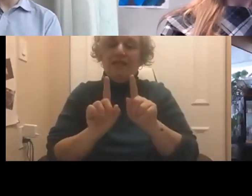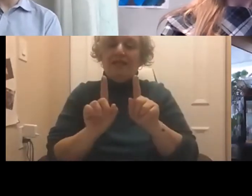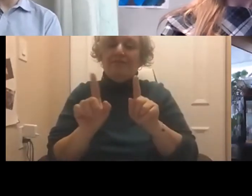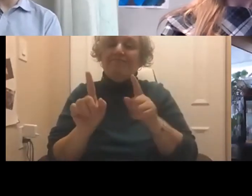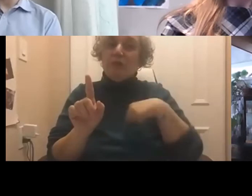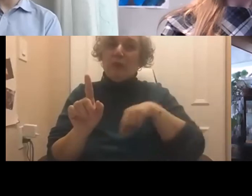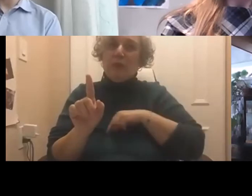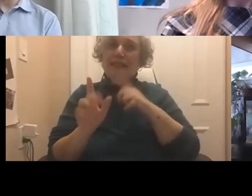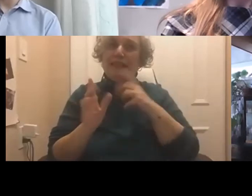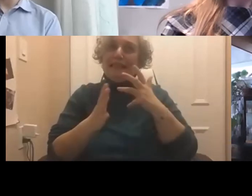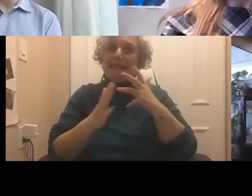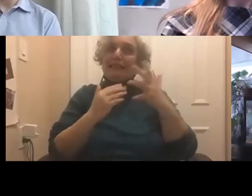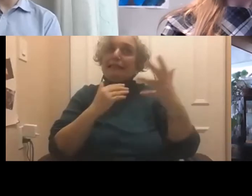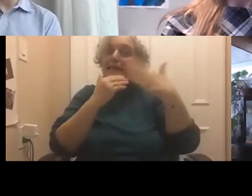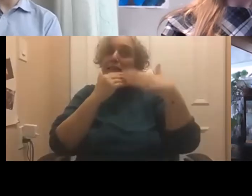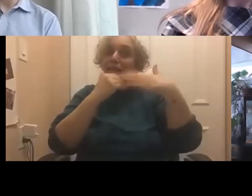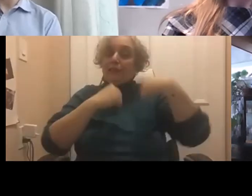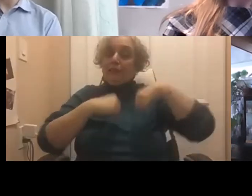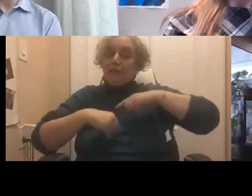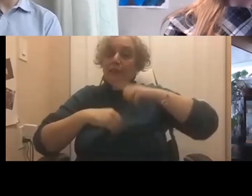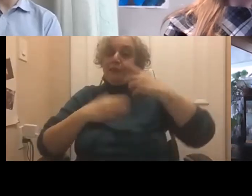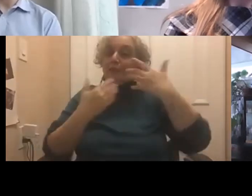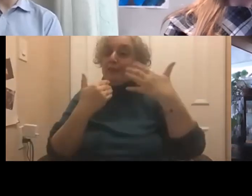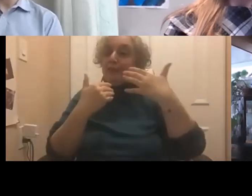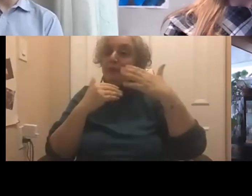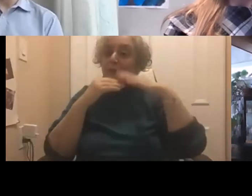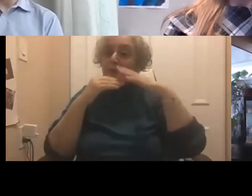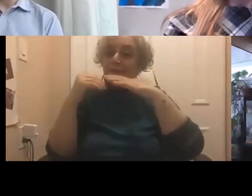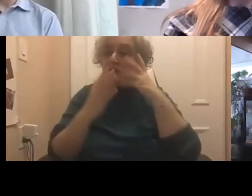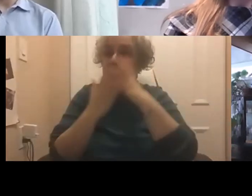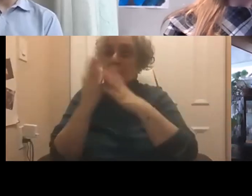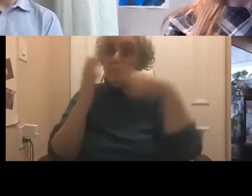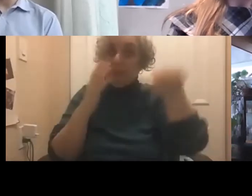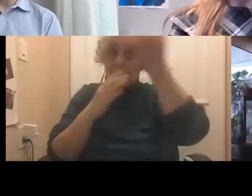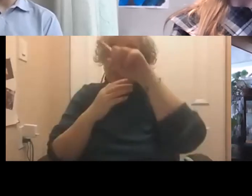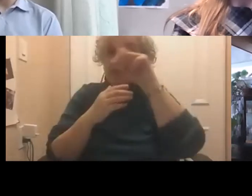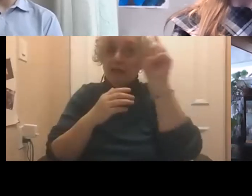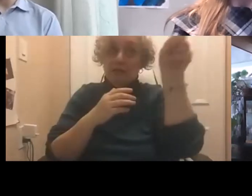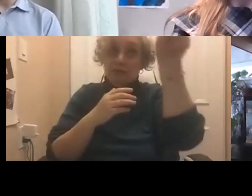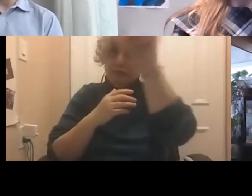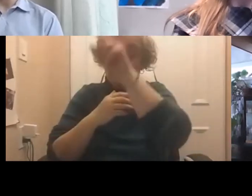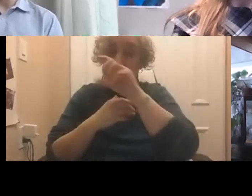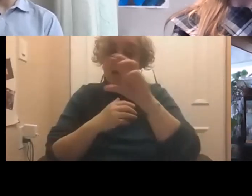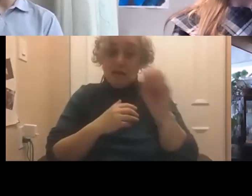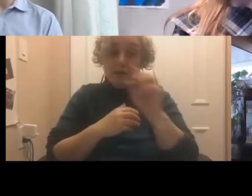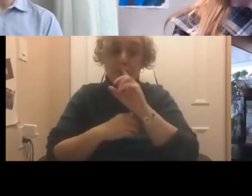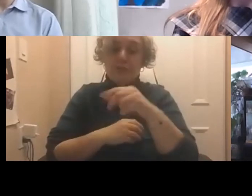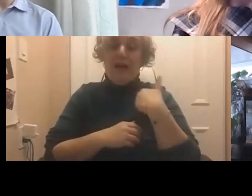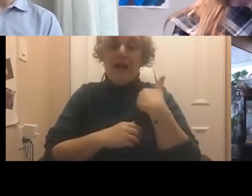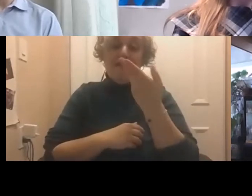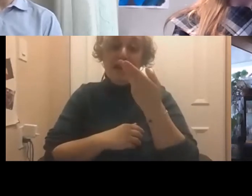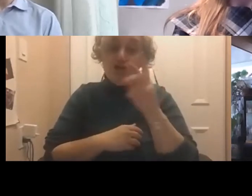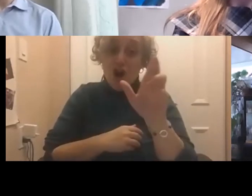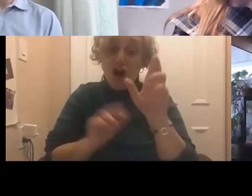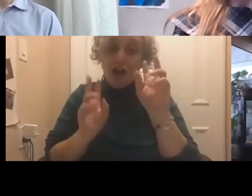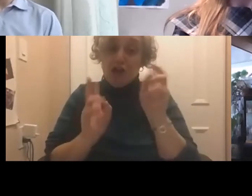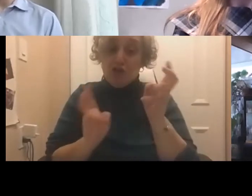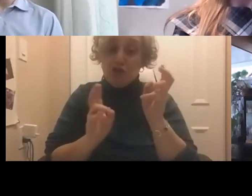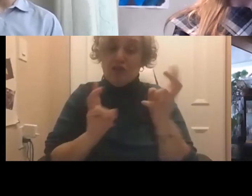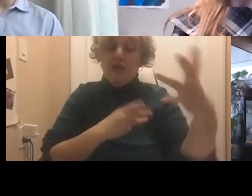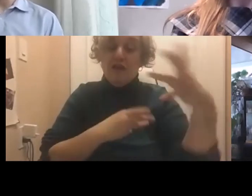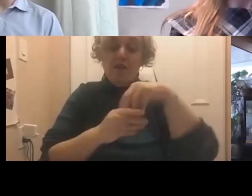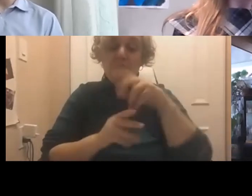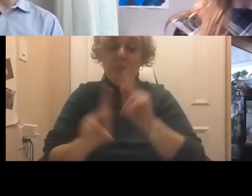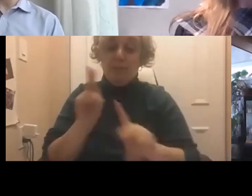warned of, or we have seen some places where there are HR issues that involve people with